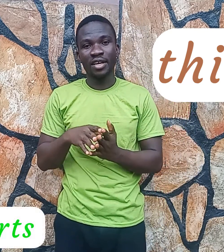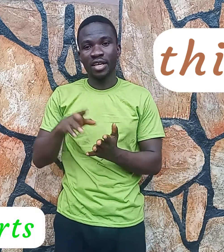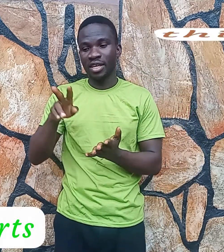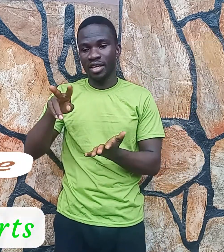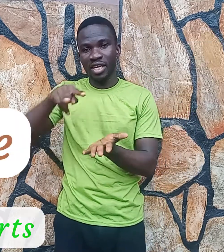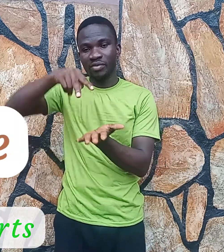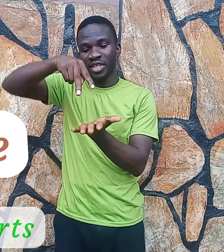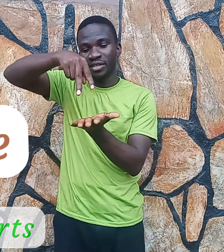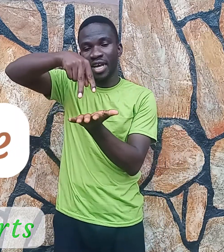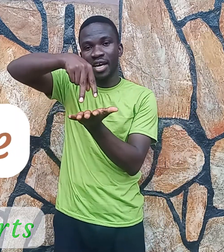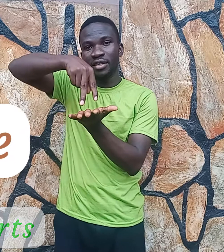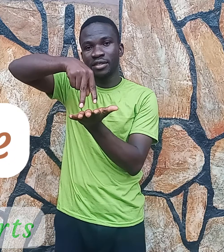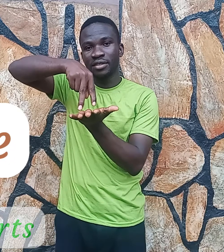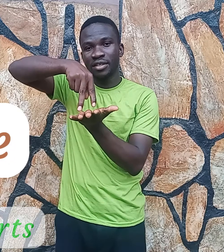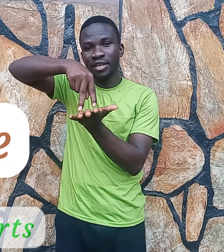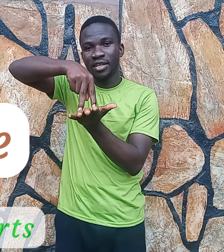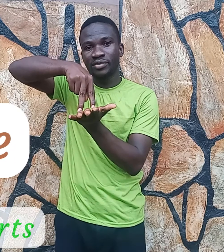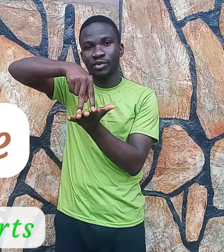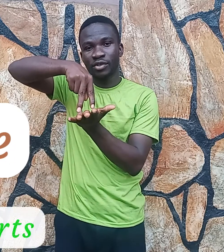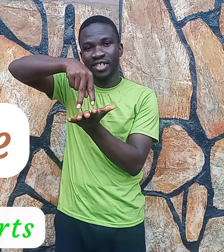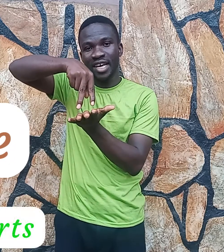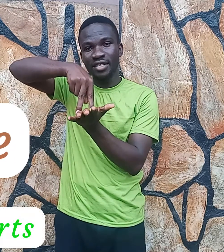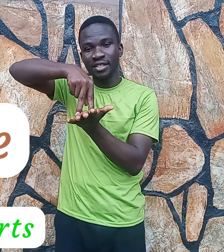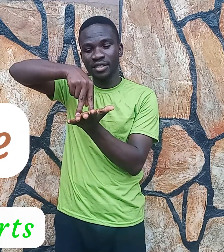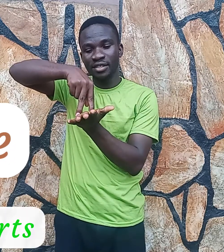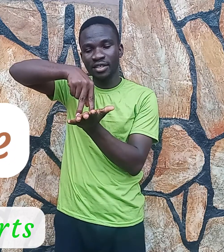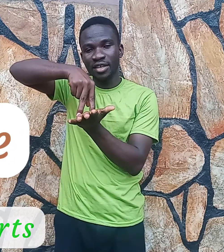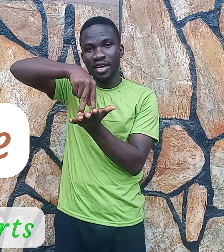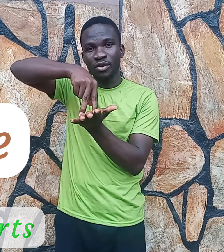So we